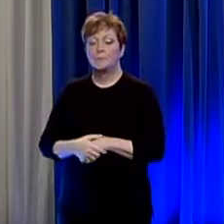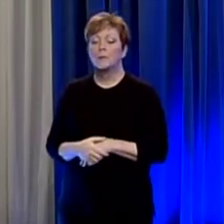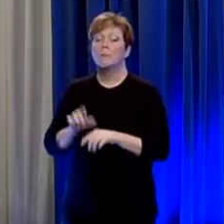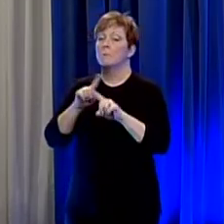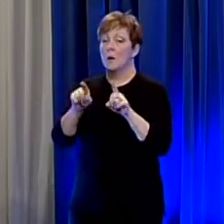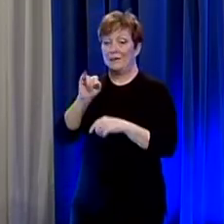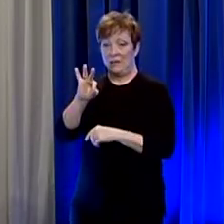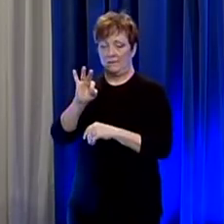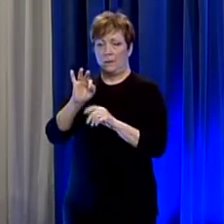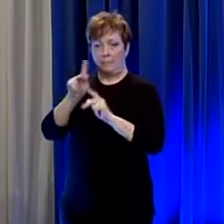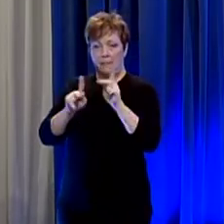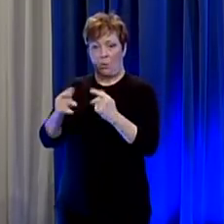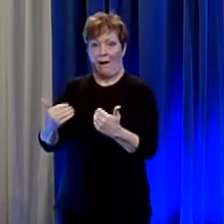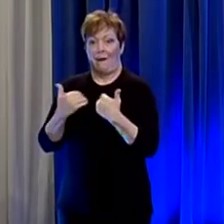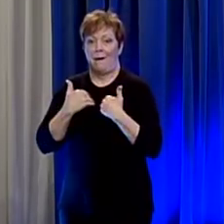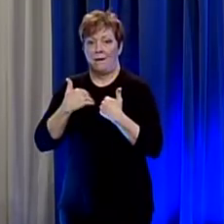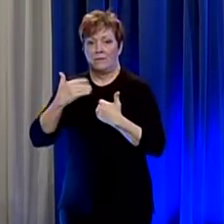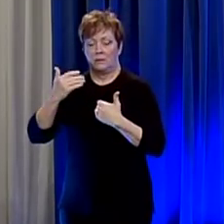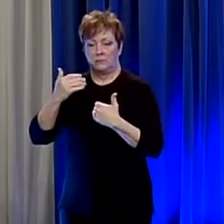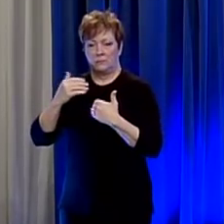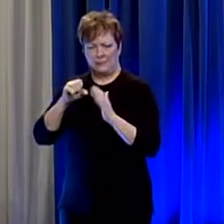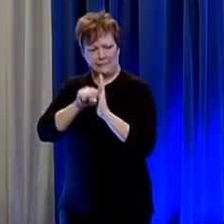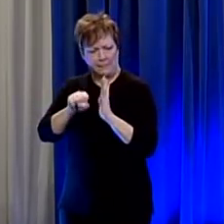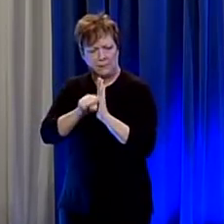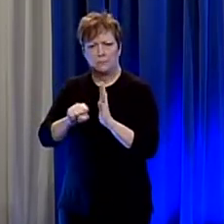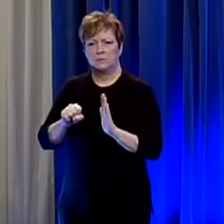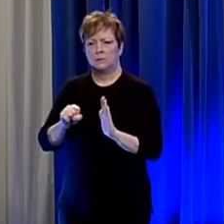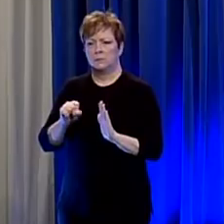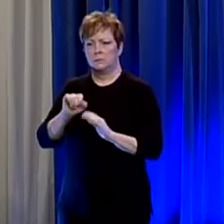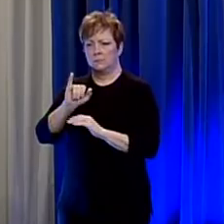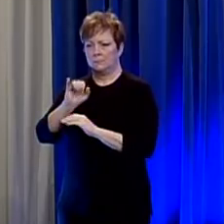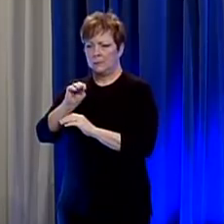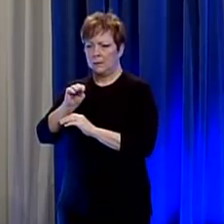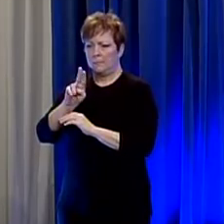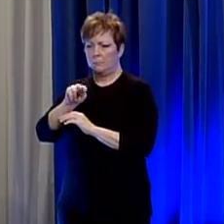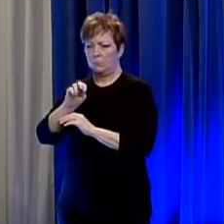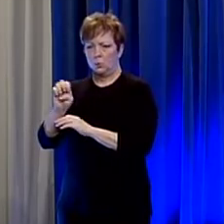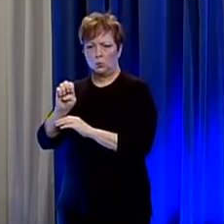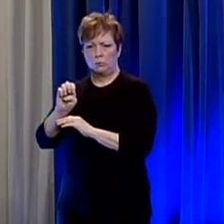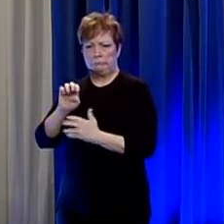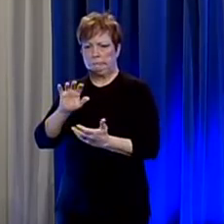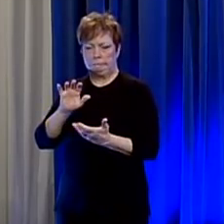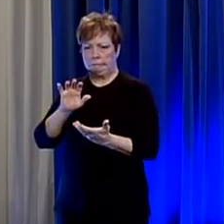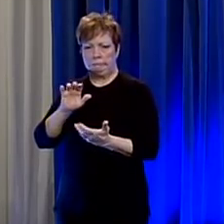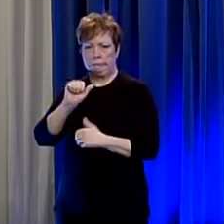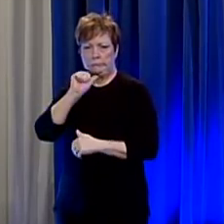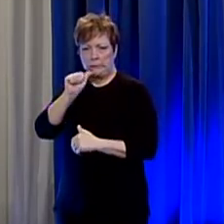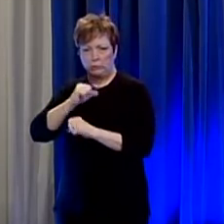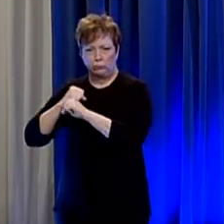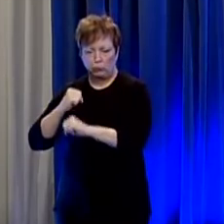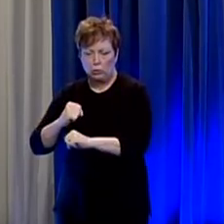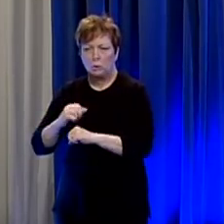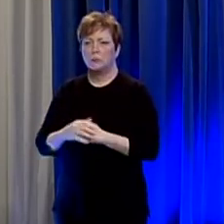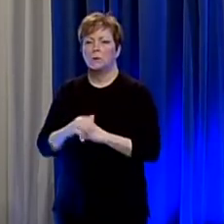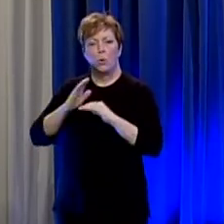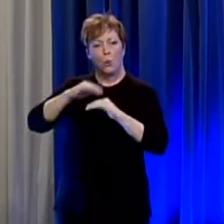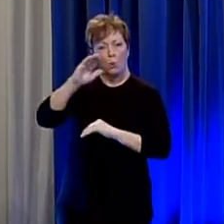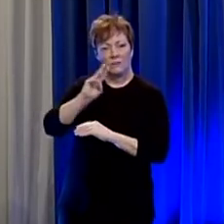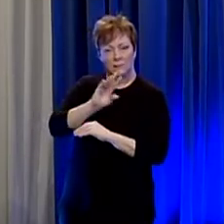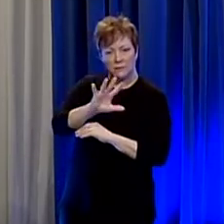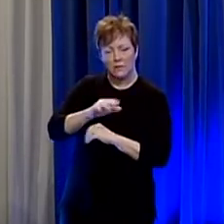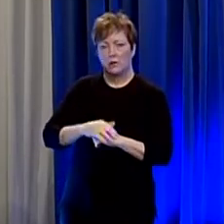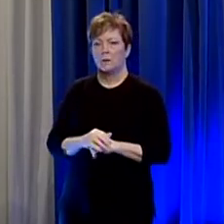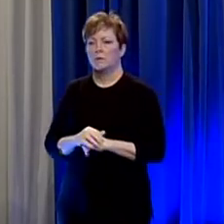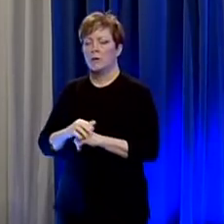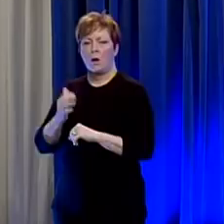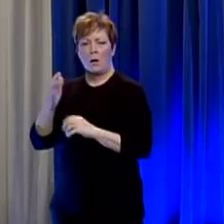hospitalized who are immunocompromised or have other health conditions who are over age 65 who are health care workers who